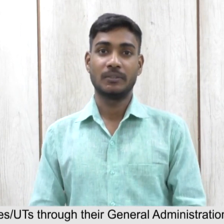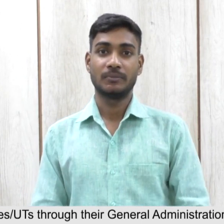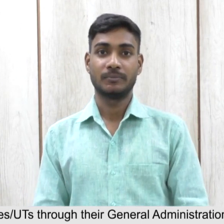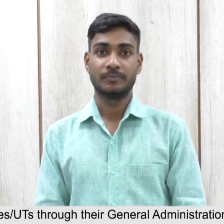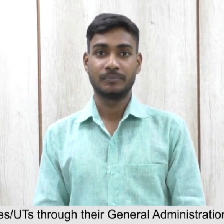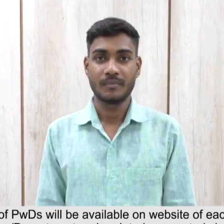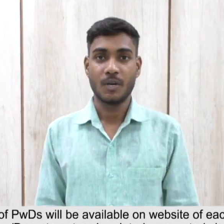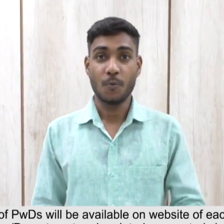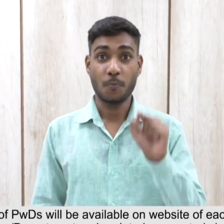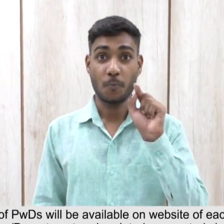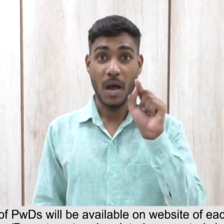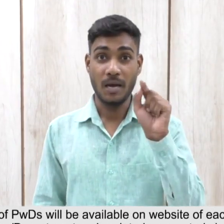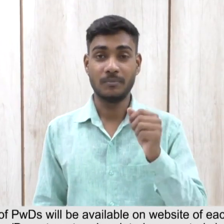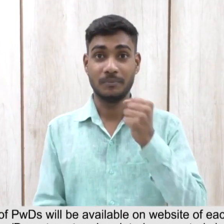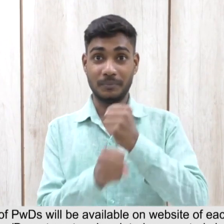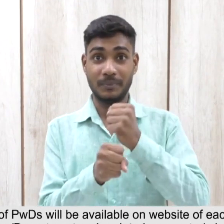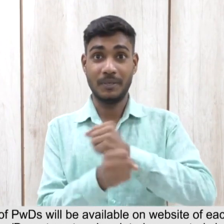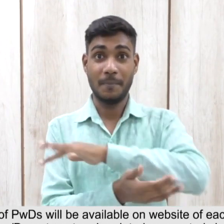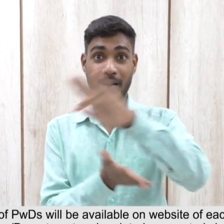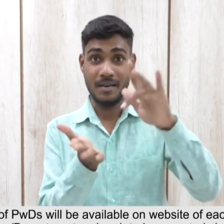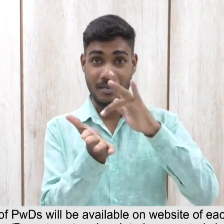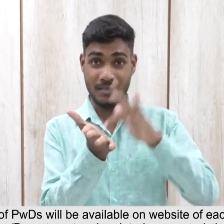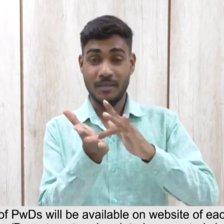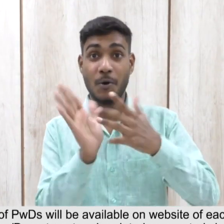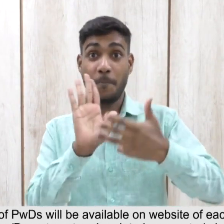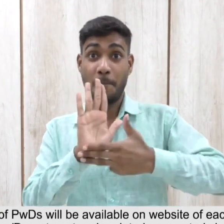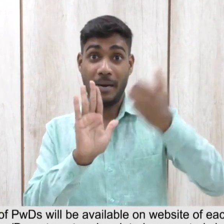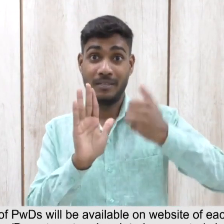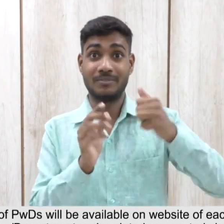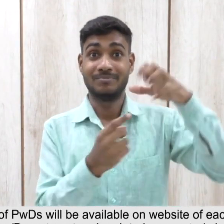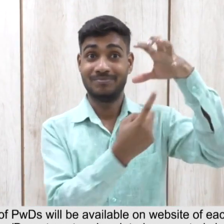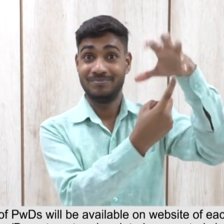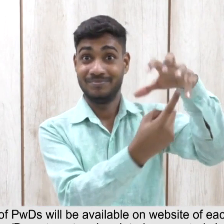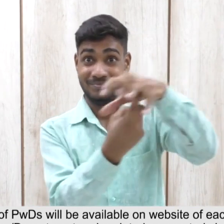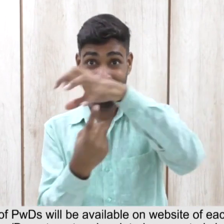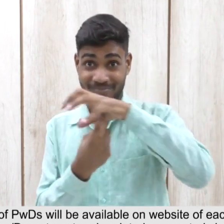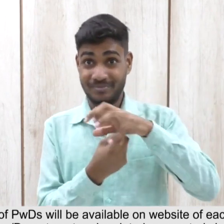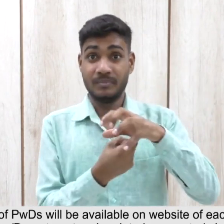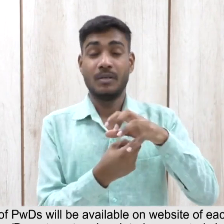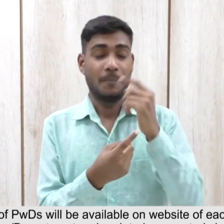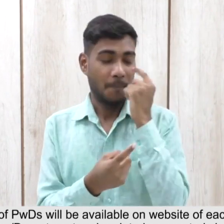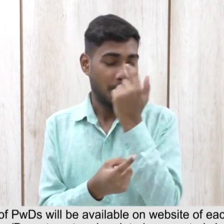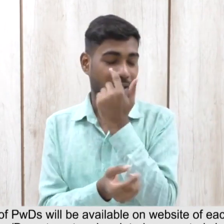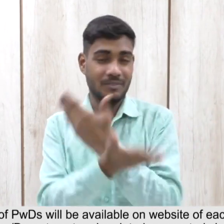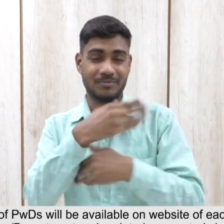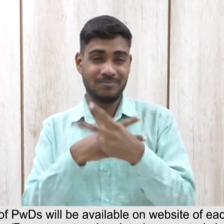Data on employment of PWDs will be available on website of each central government ministry